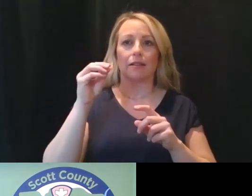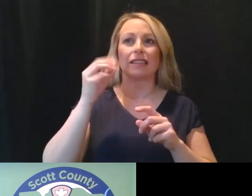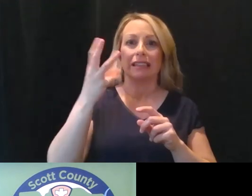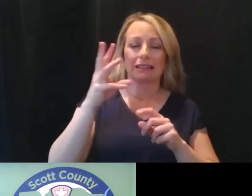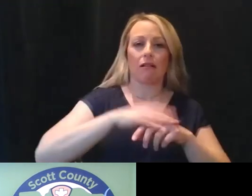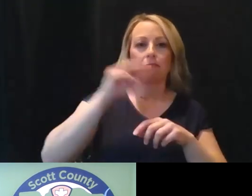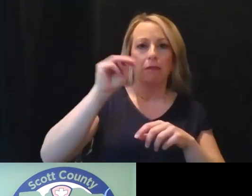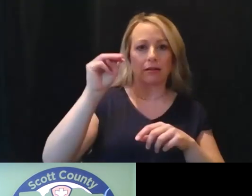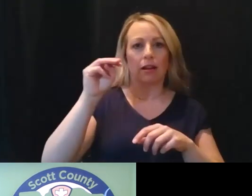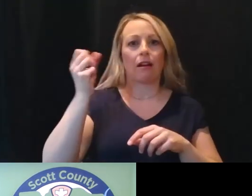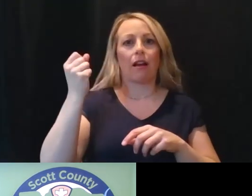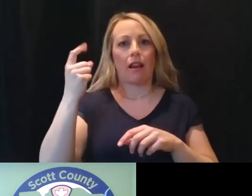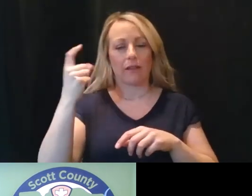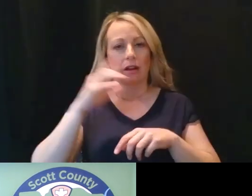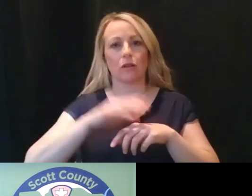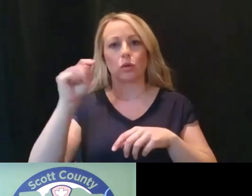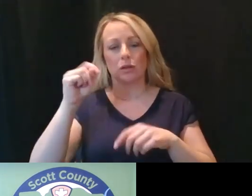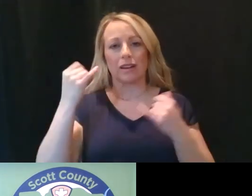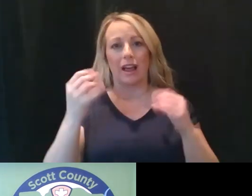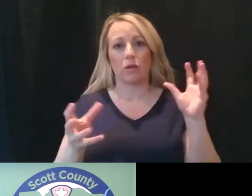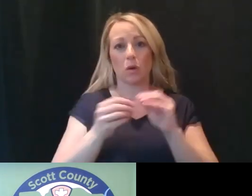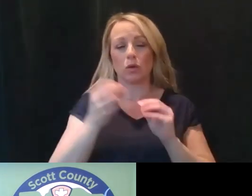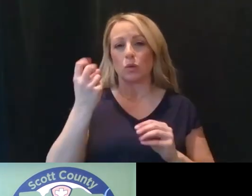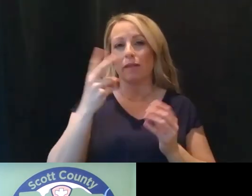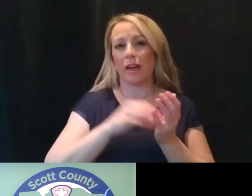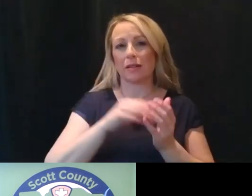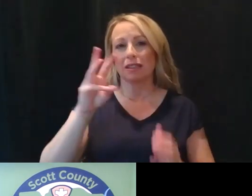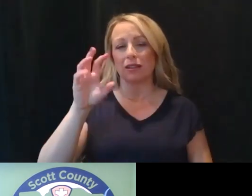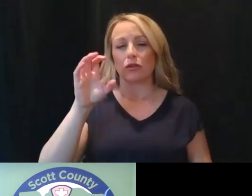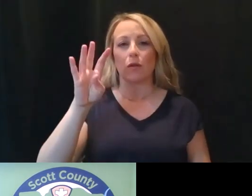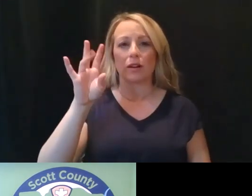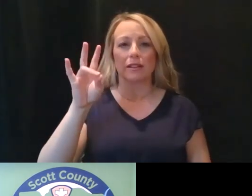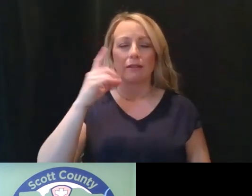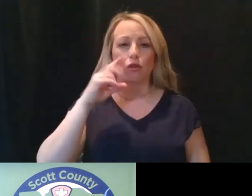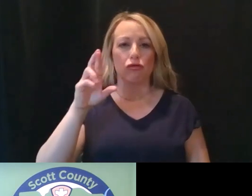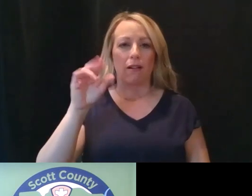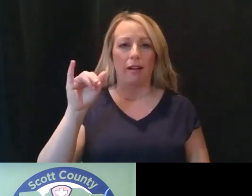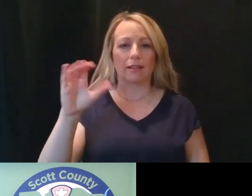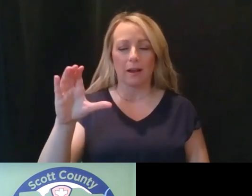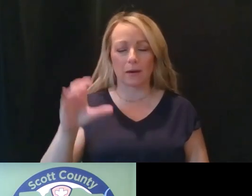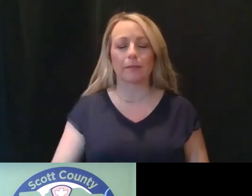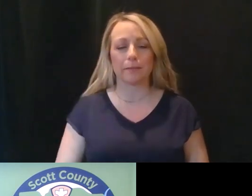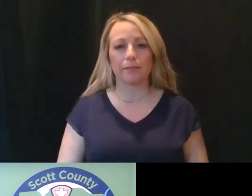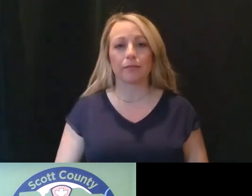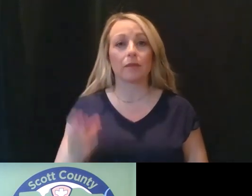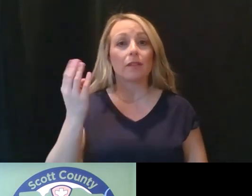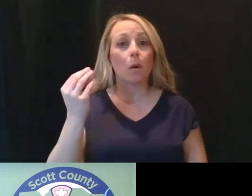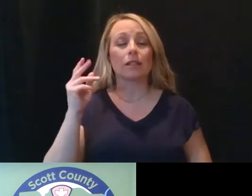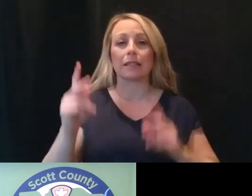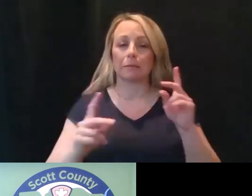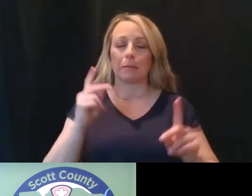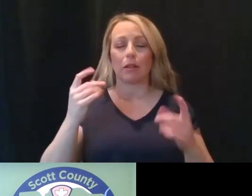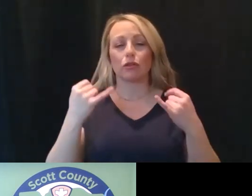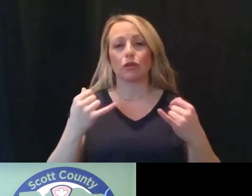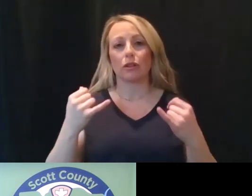And our total is now 12,647 for Rock Island County. 14 people are currently